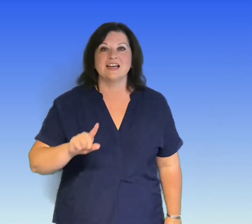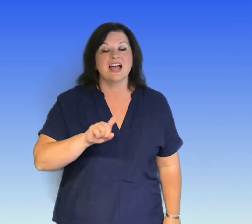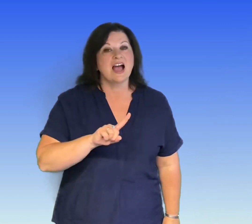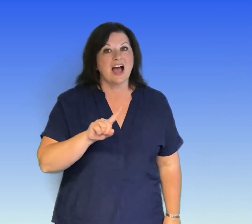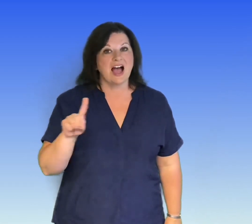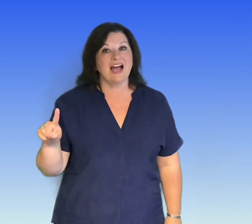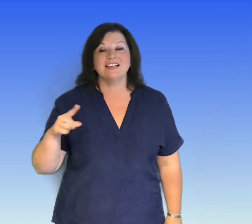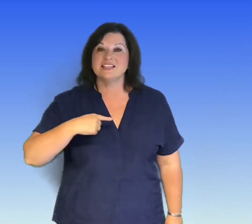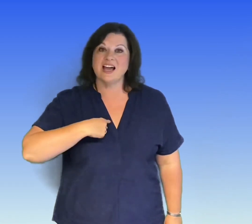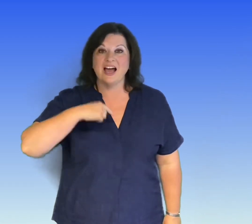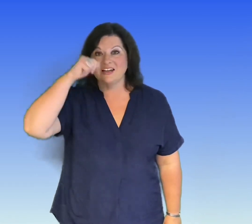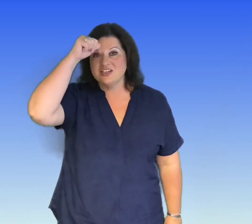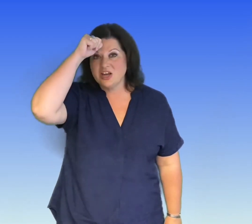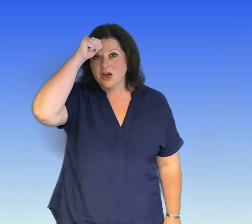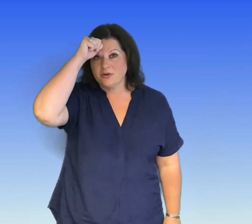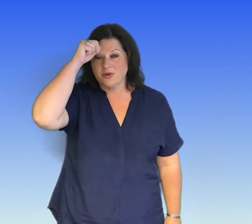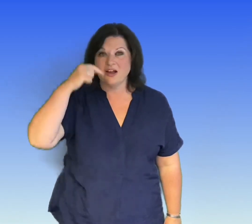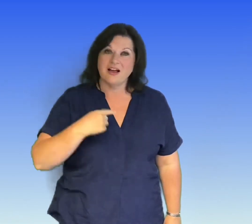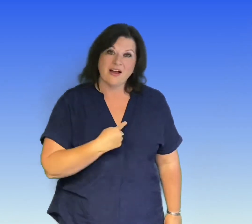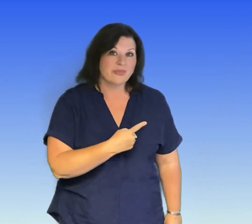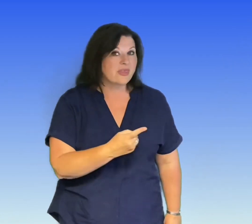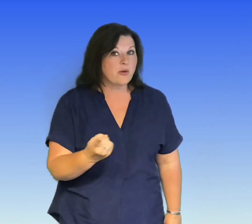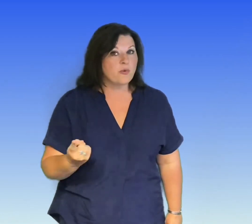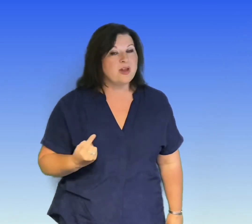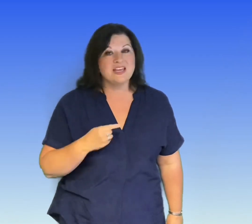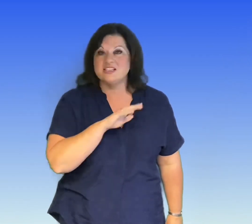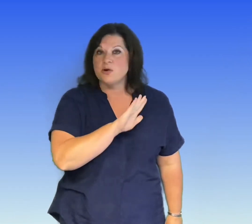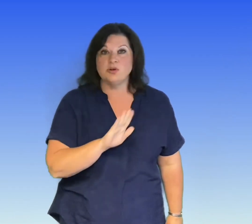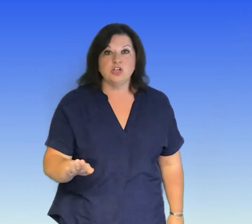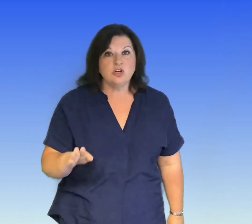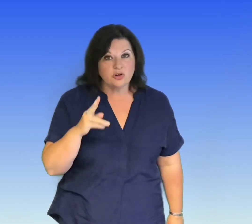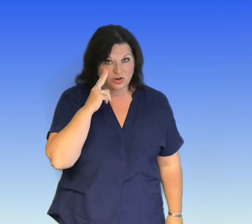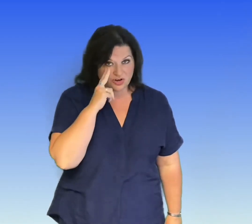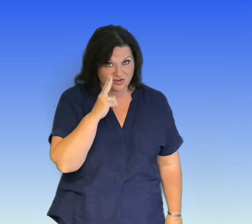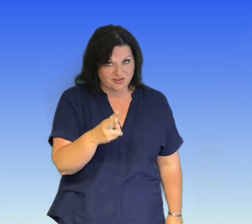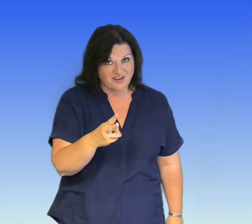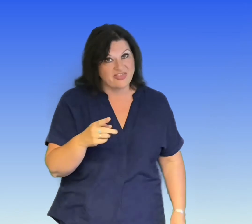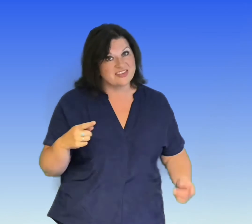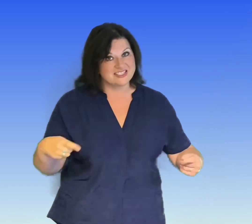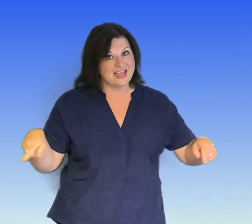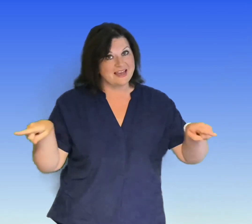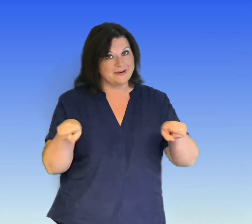And I know that we don't look the same.